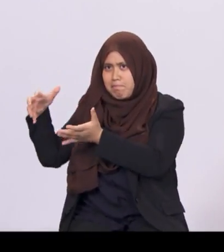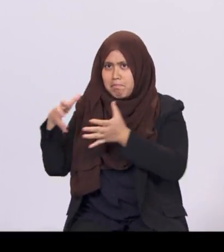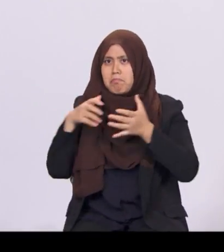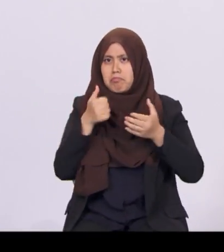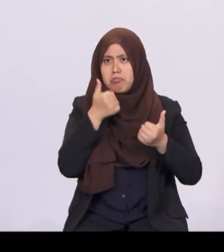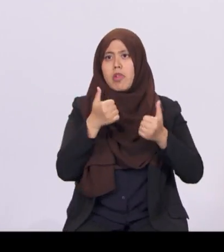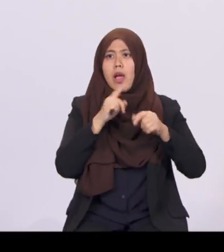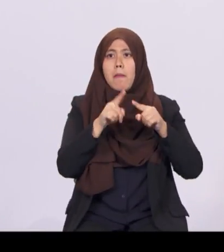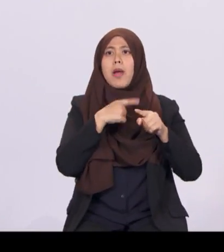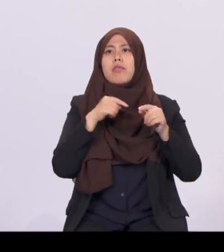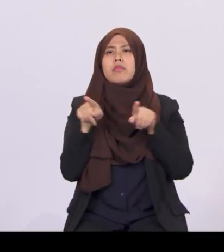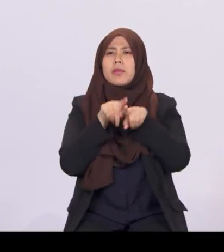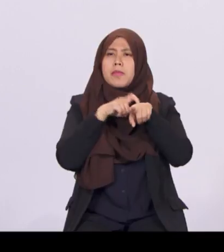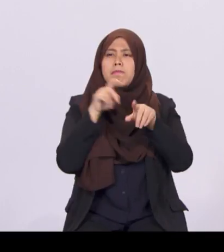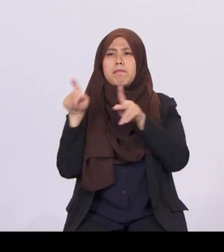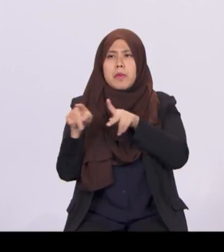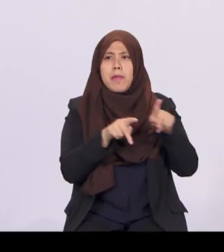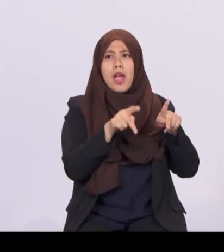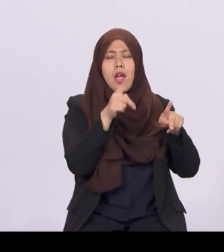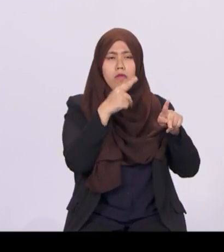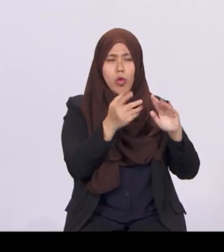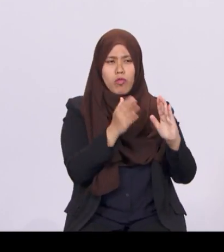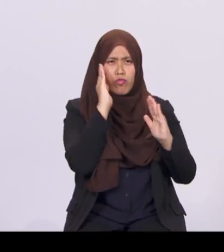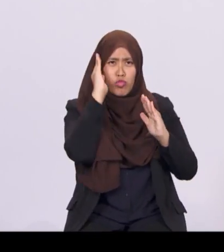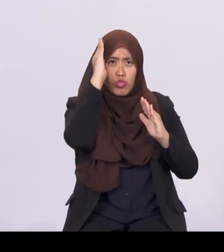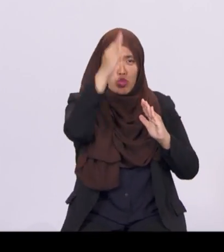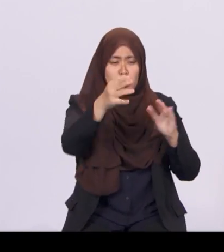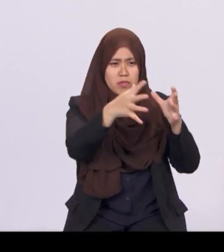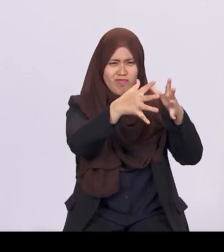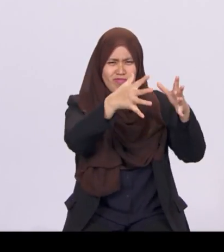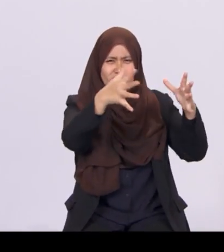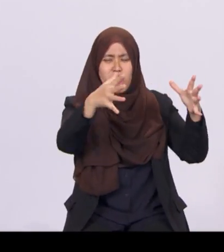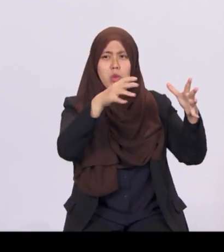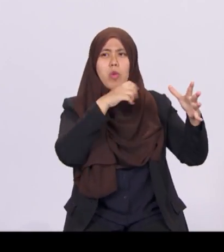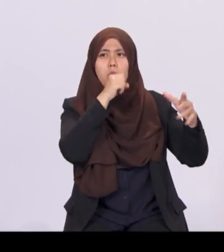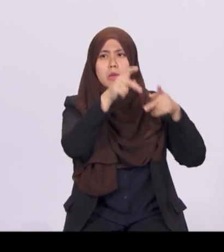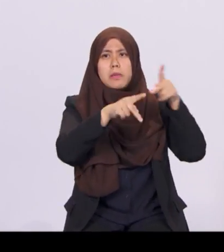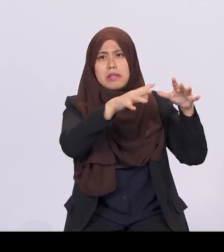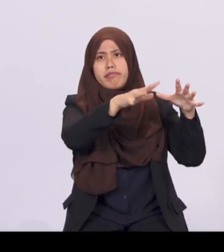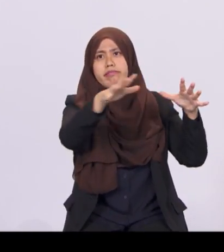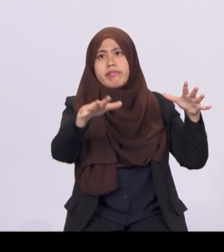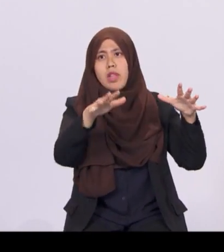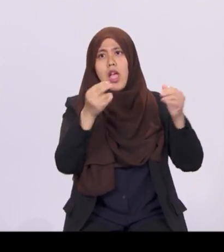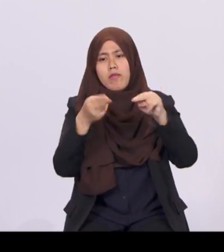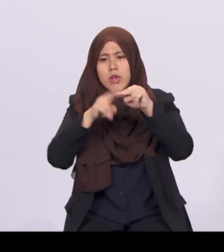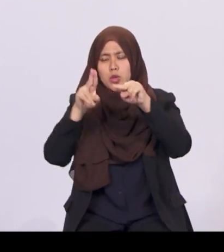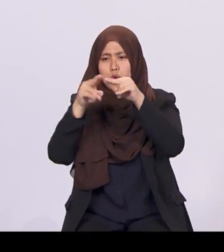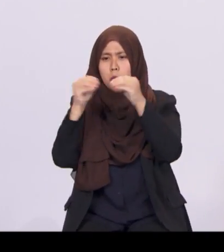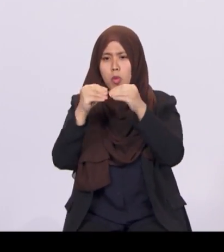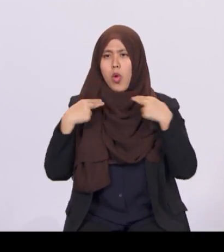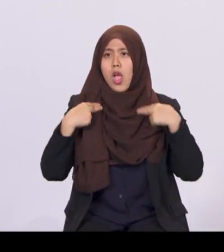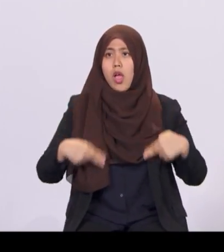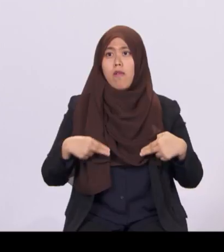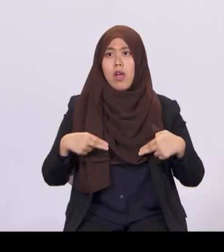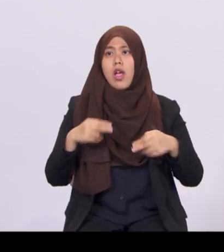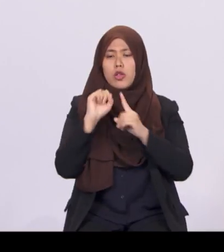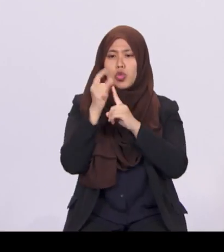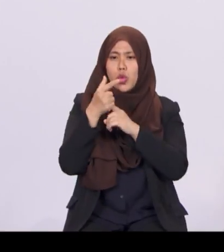ageing society. There will be a significant increase in healthcare and social expenditure, placing greater demands